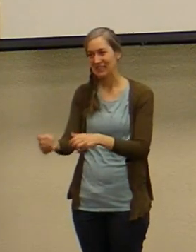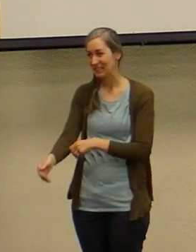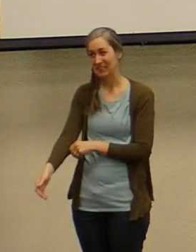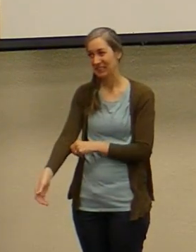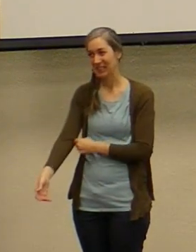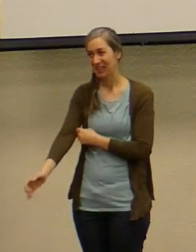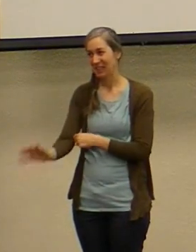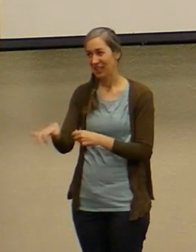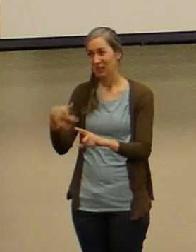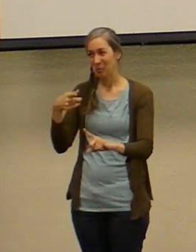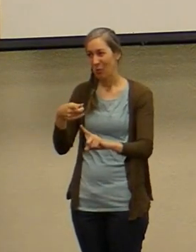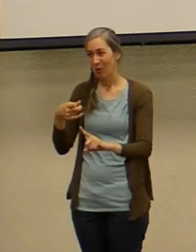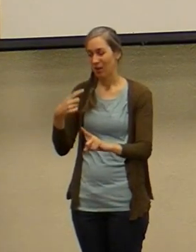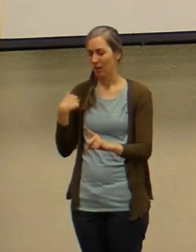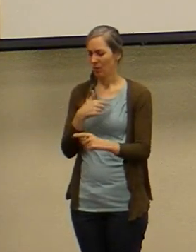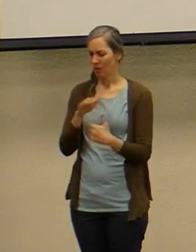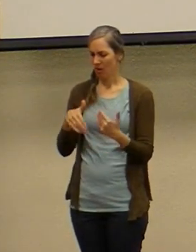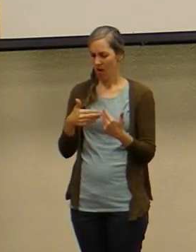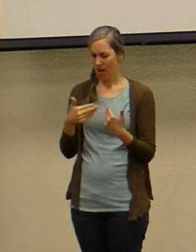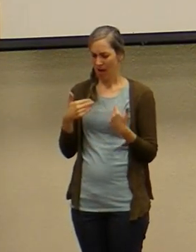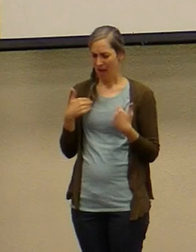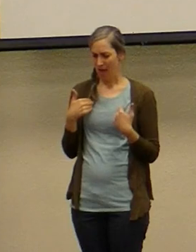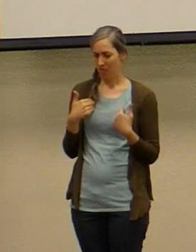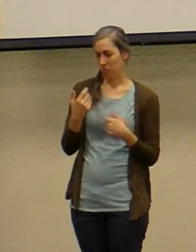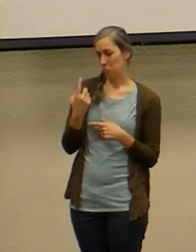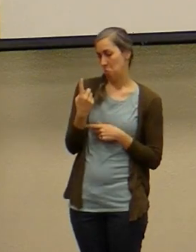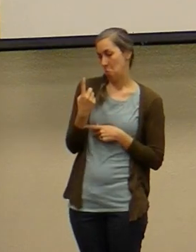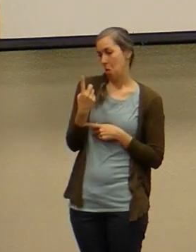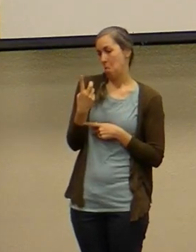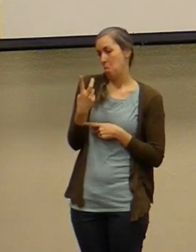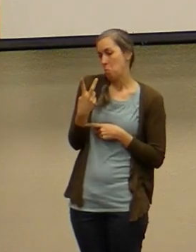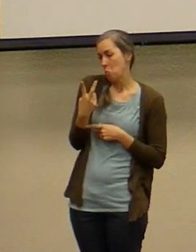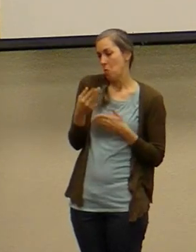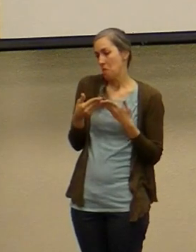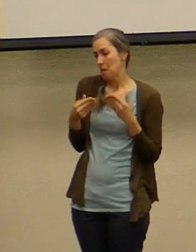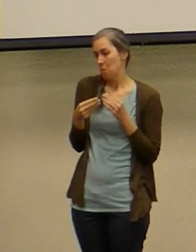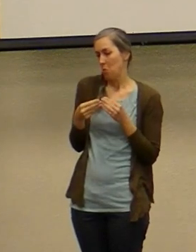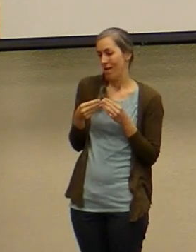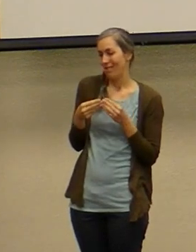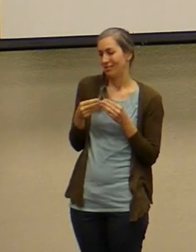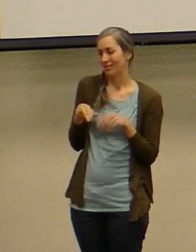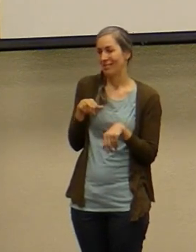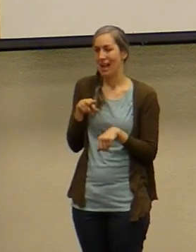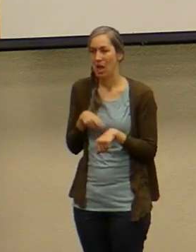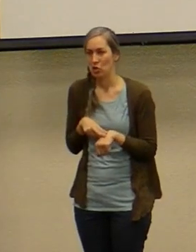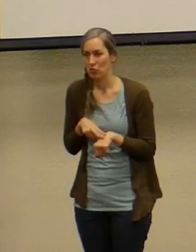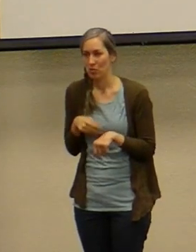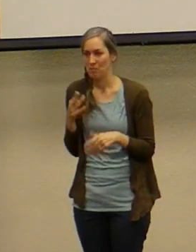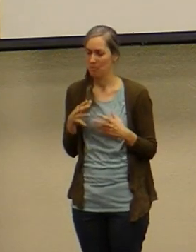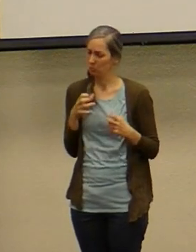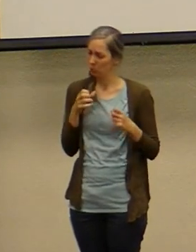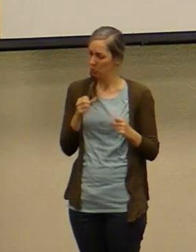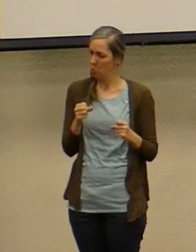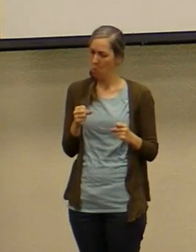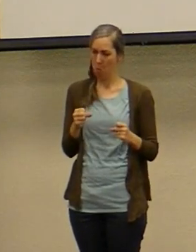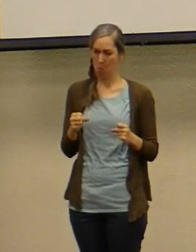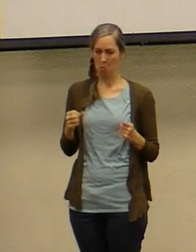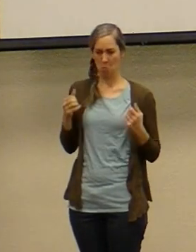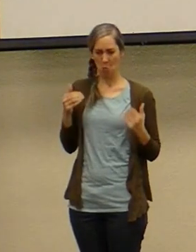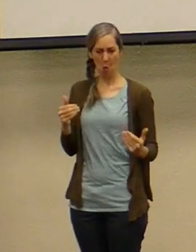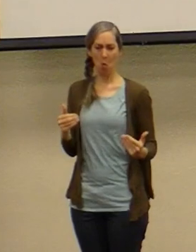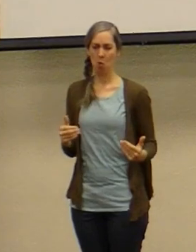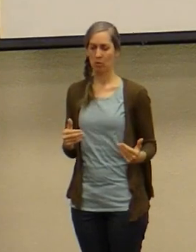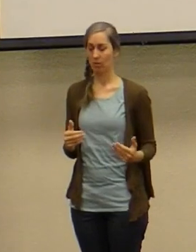all of us have one or two that we might come that might come really naturally you might be really naturally strong and powerful and bold you might be really